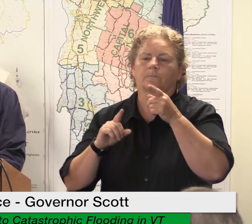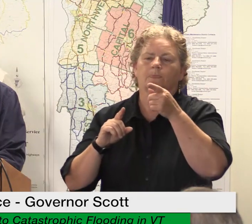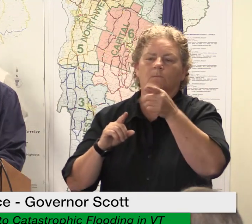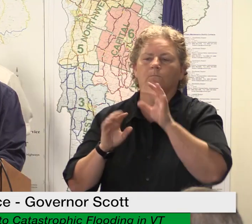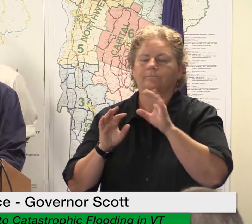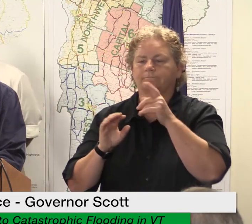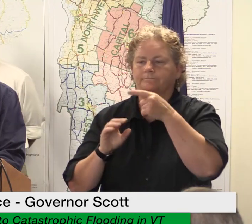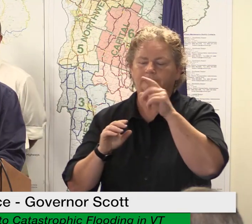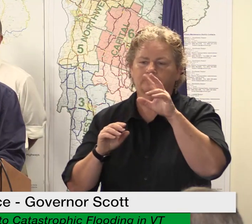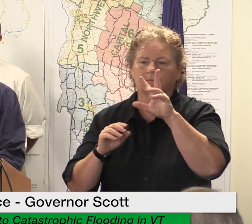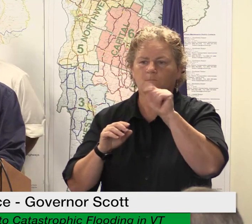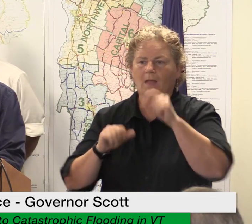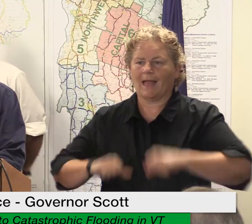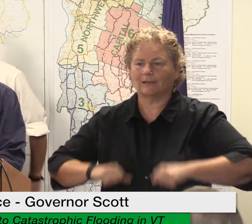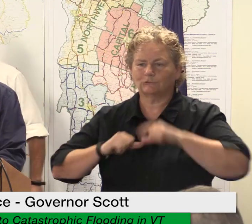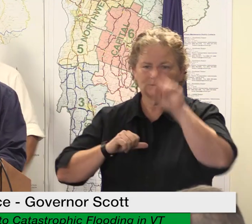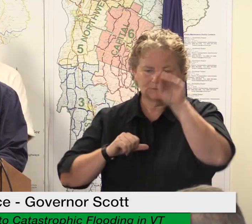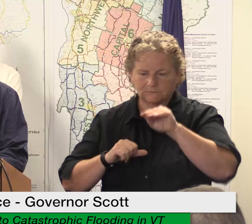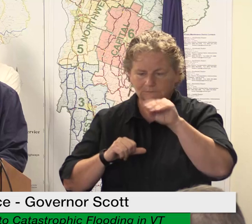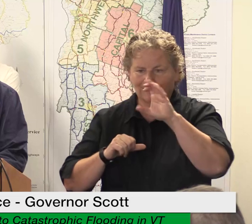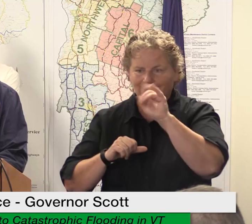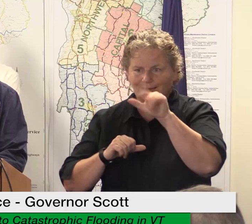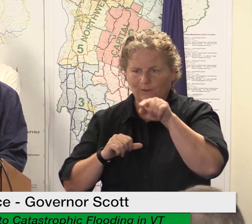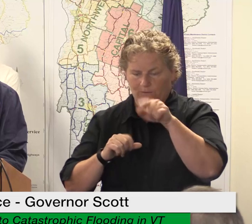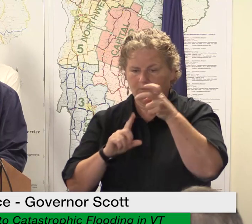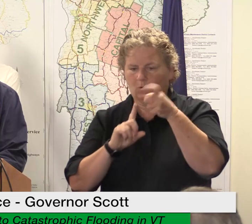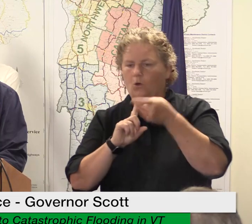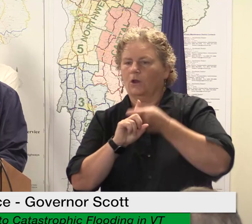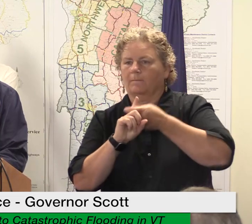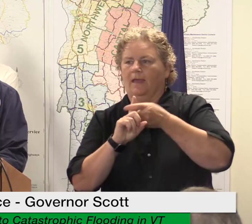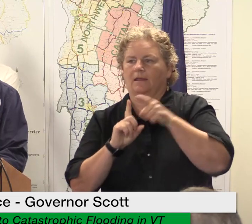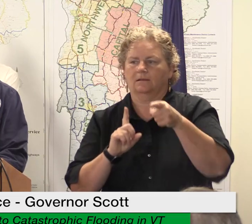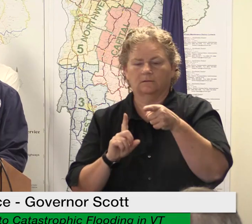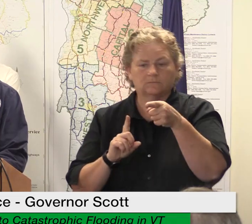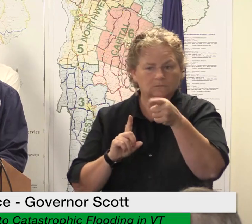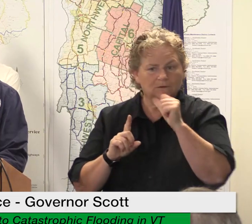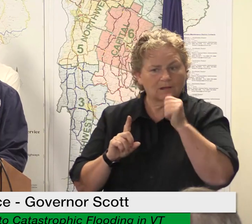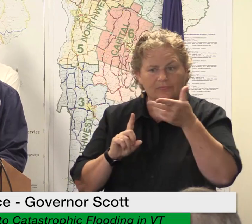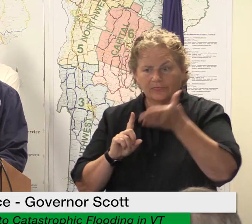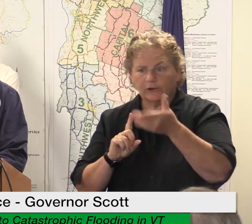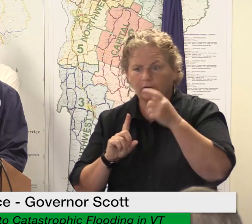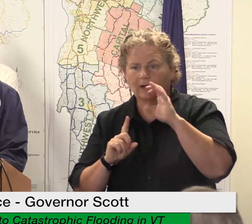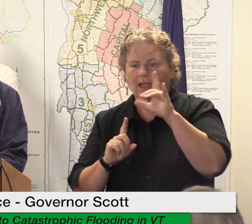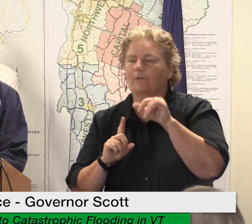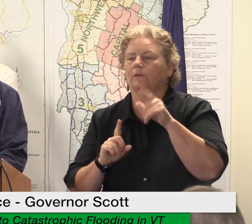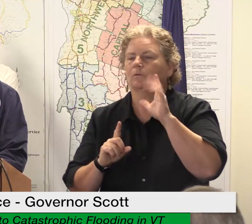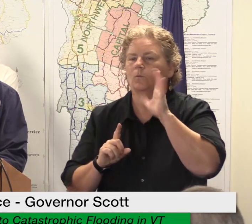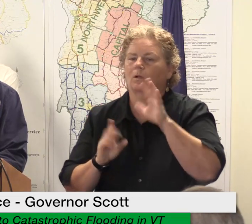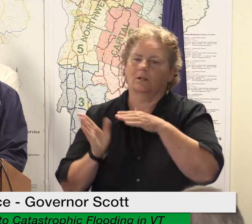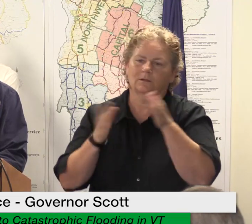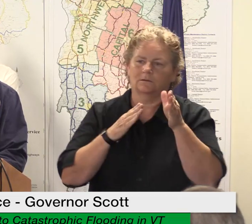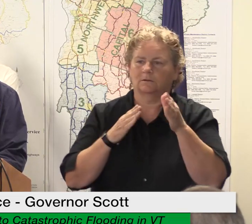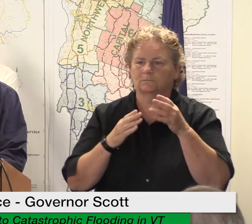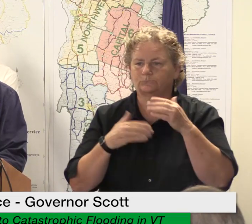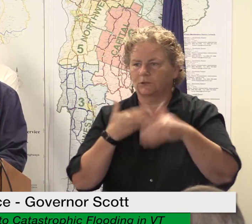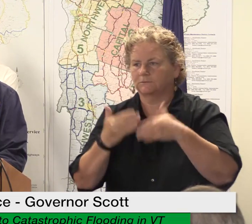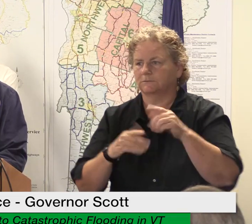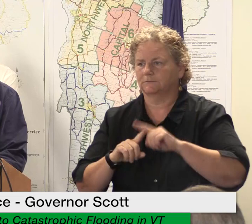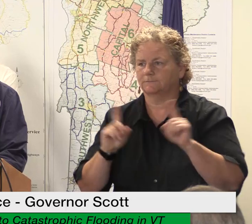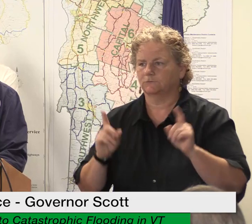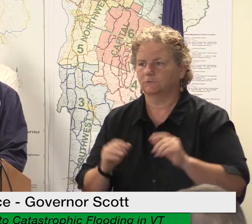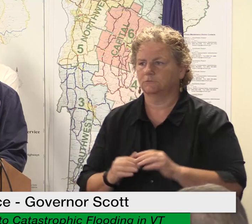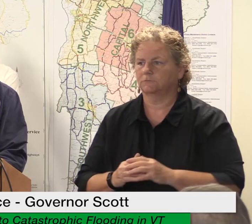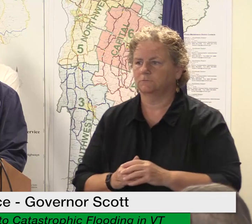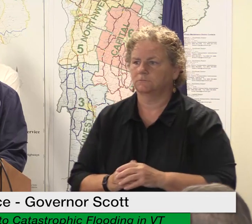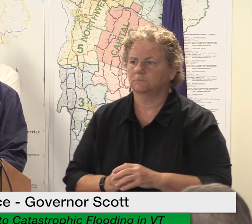if your county is added at a later date residents should document their damage and contact their insurance agents